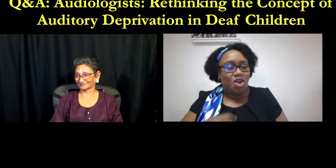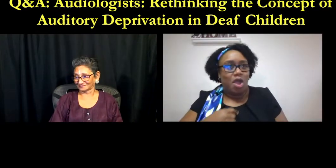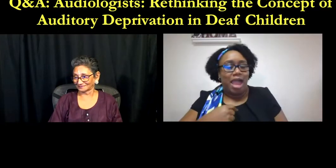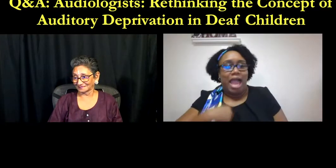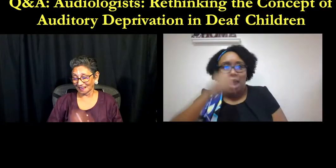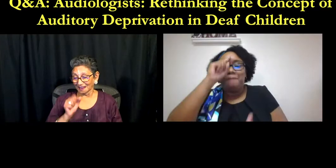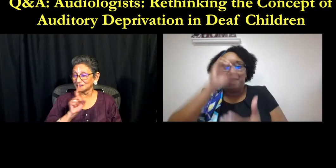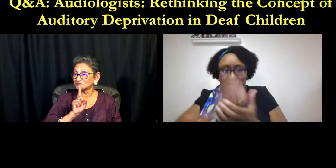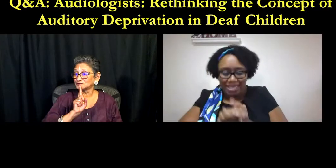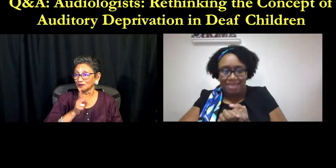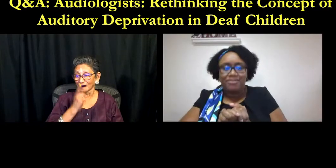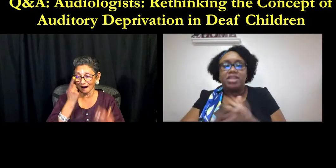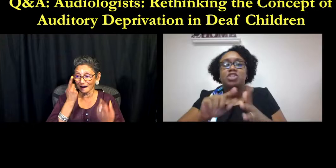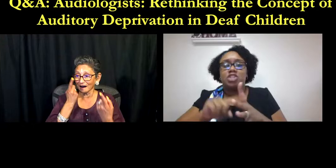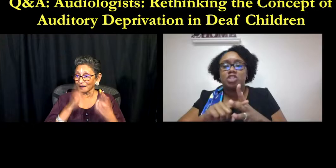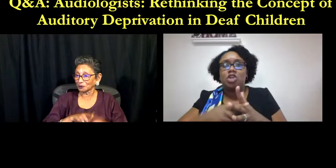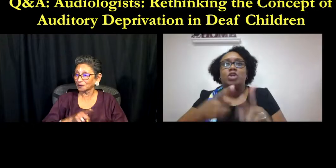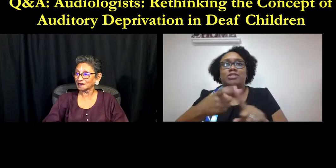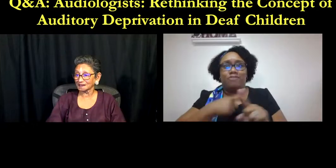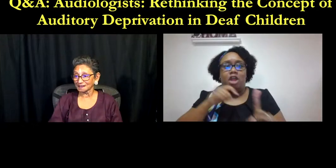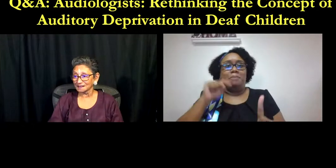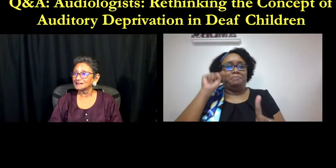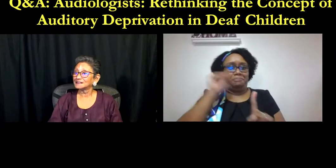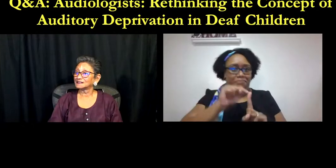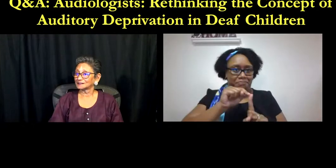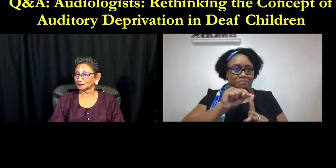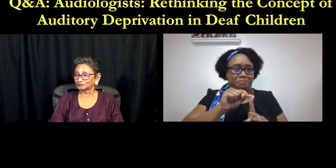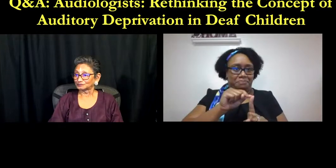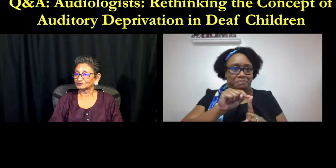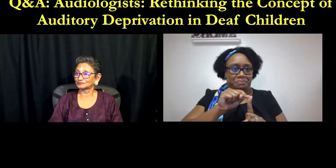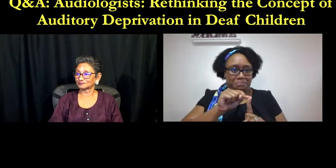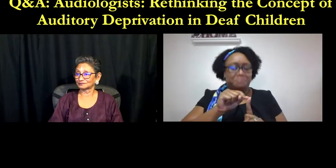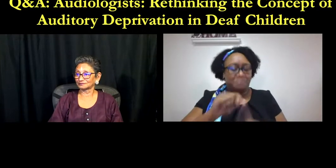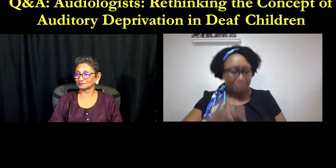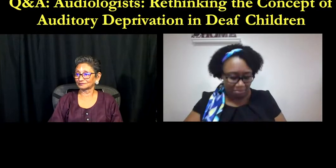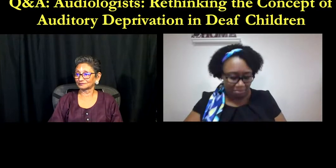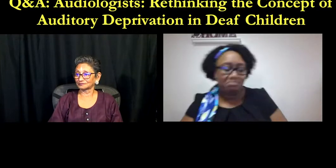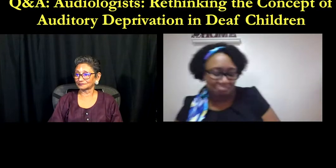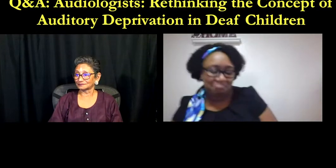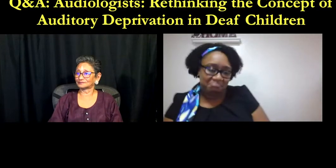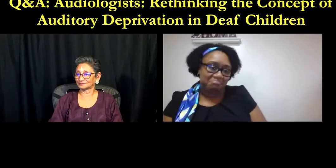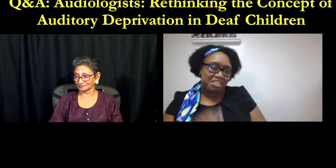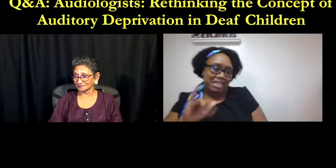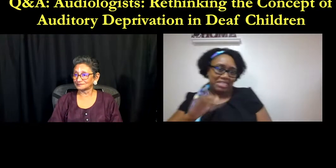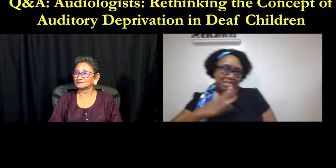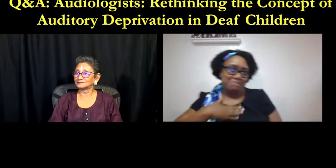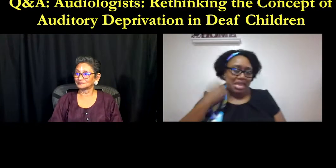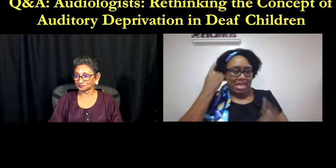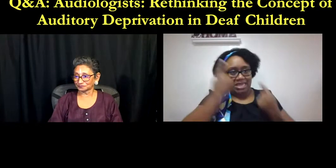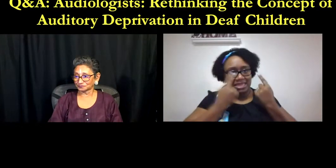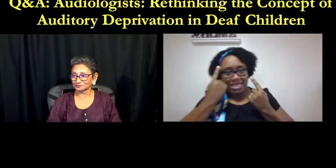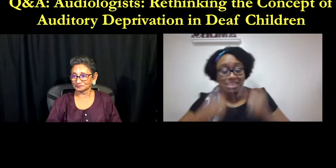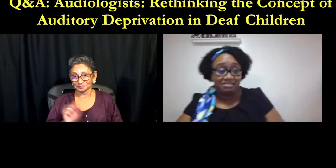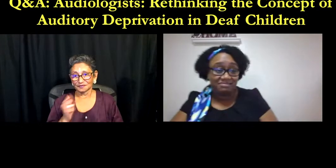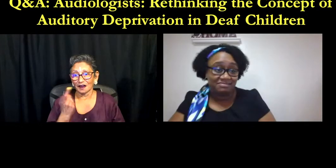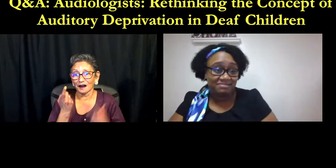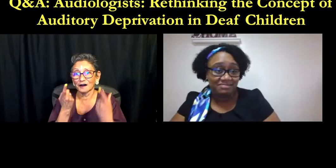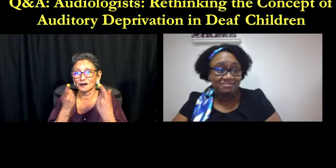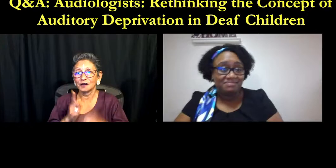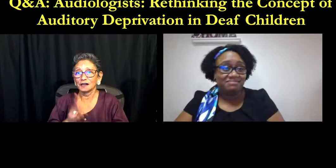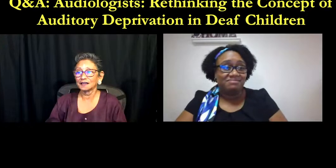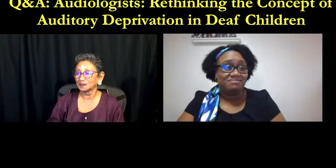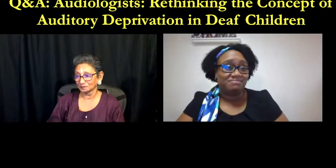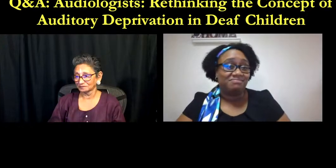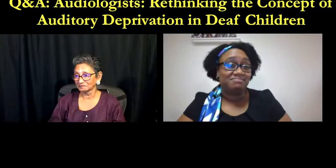and who would know that better than the community itself so i believe that would be the starting